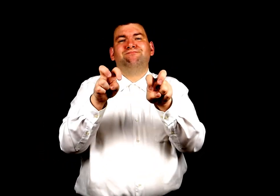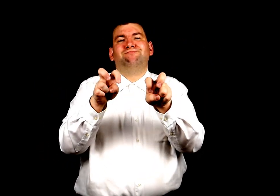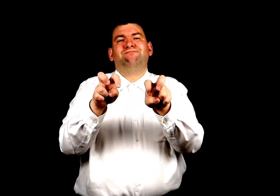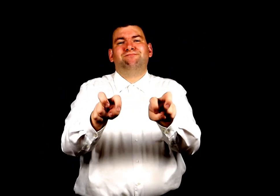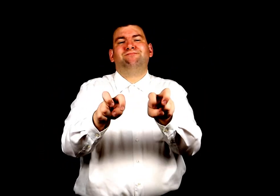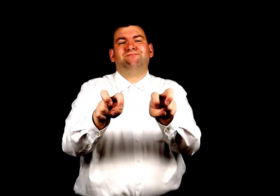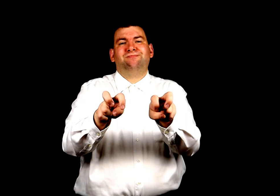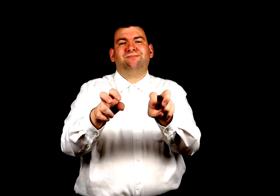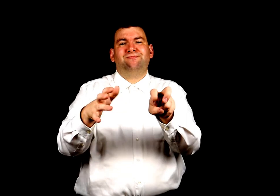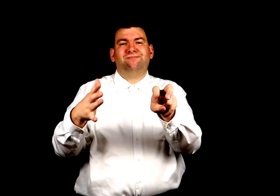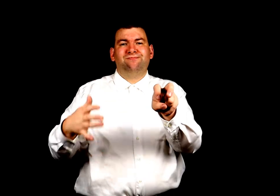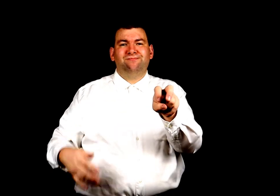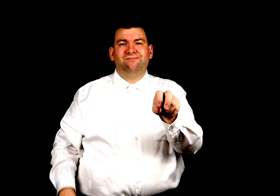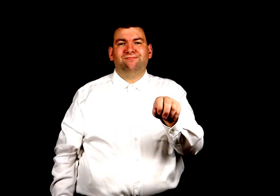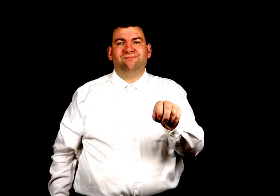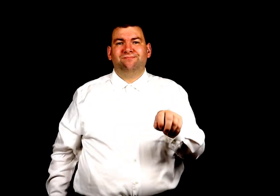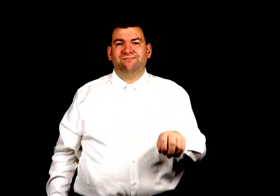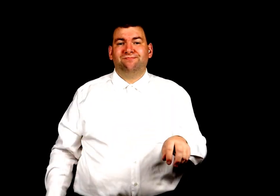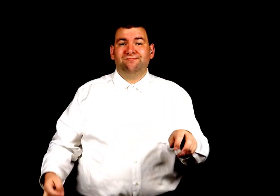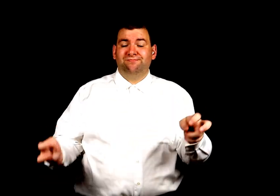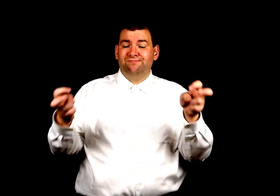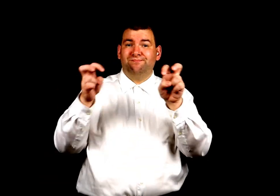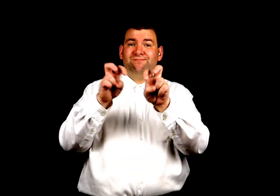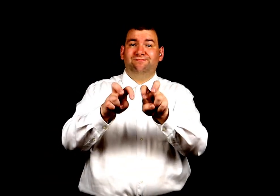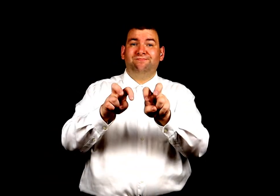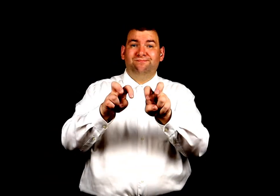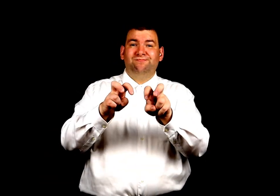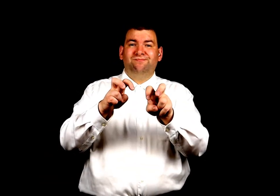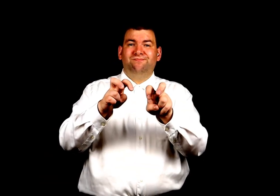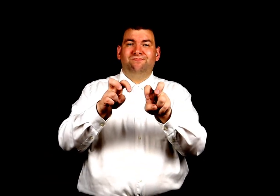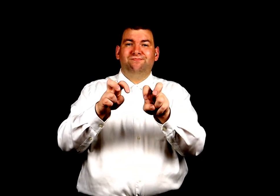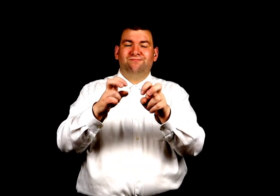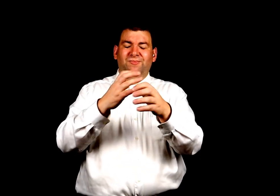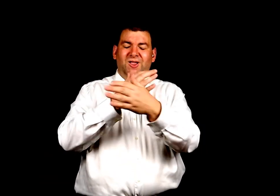Jesus Sit down and rest a little while